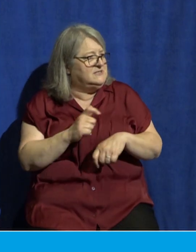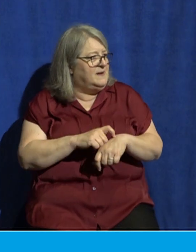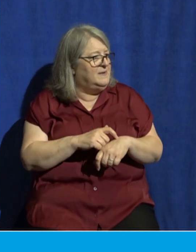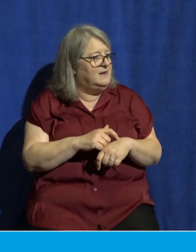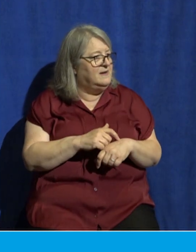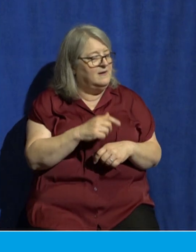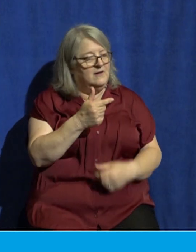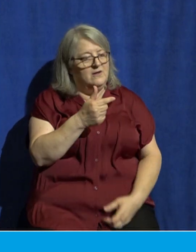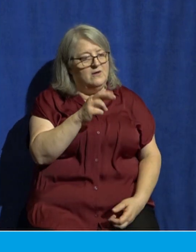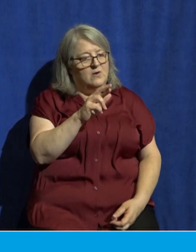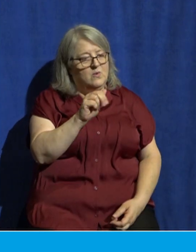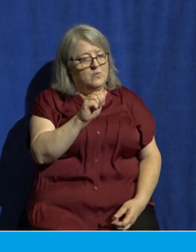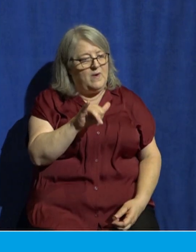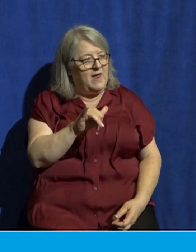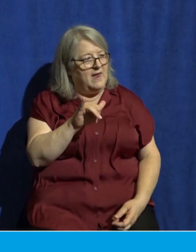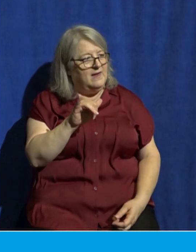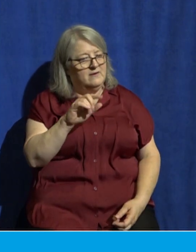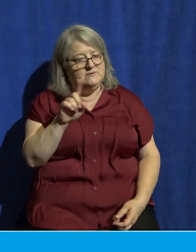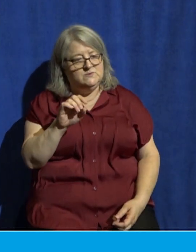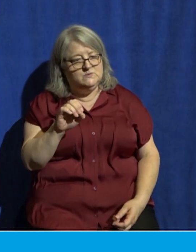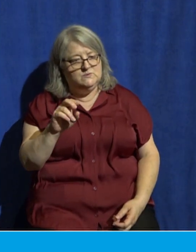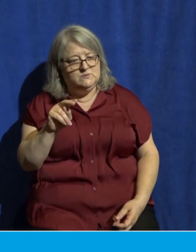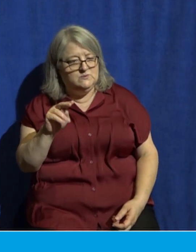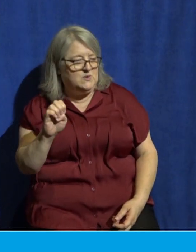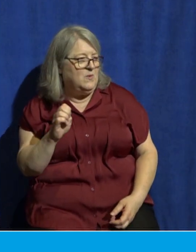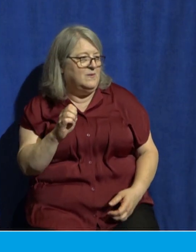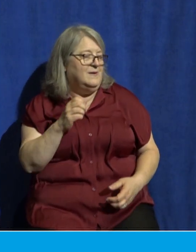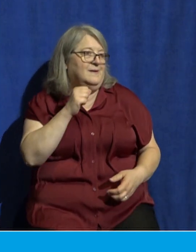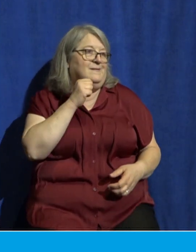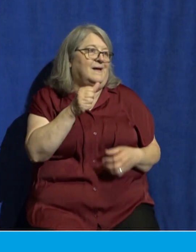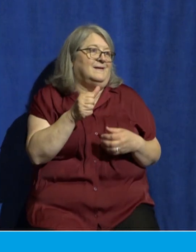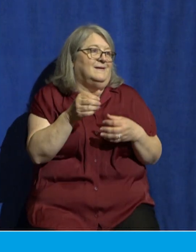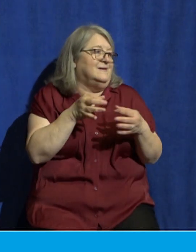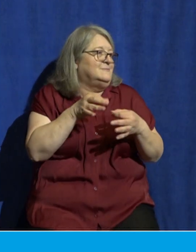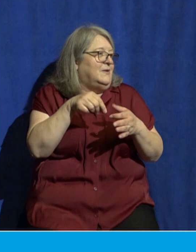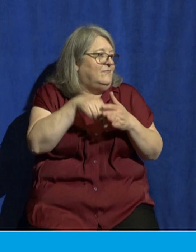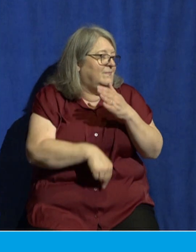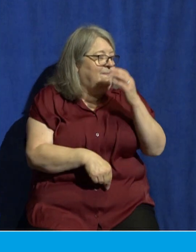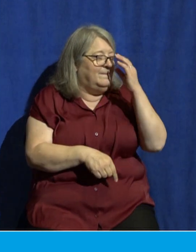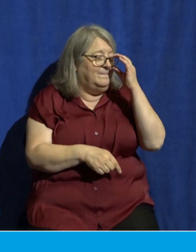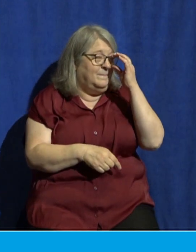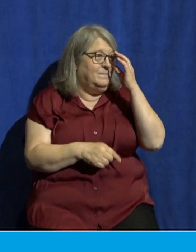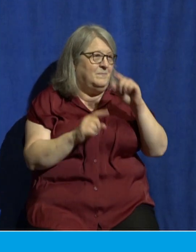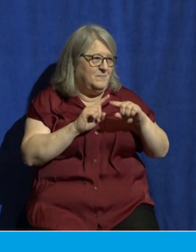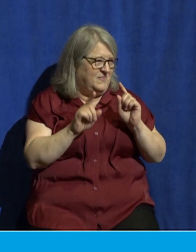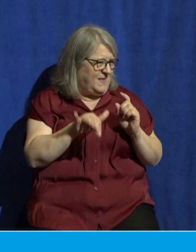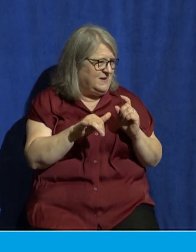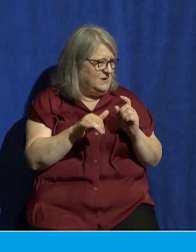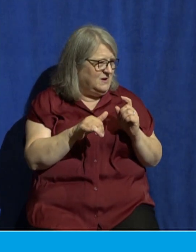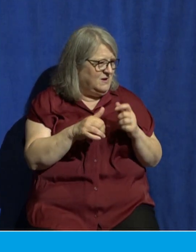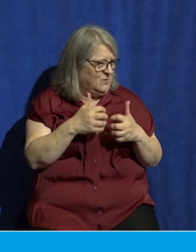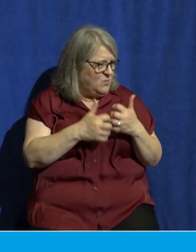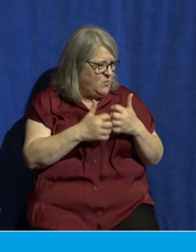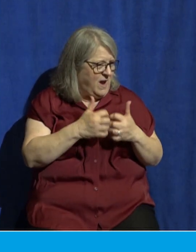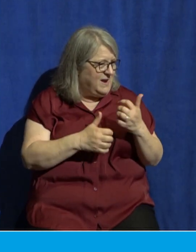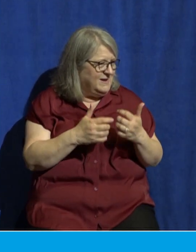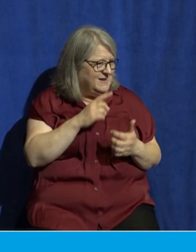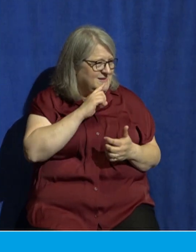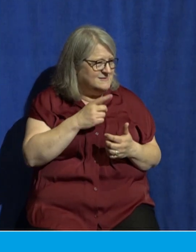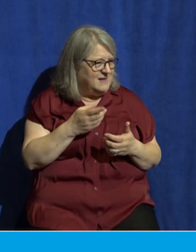And a gray zone, it's a, I won't get into all the background of it philosophically, but a gray zone is basically this time of overlap. It's a